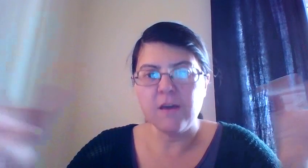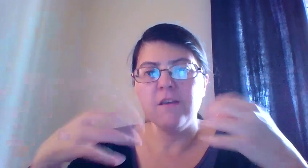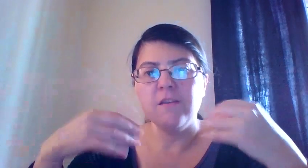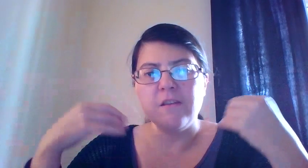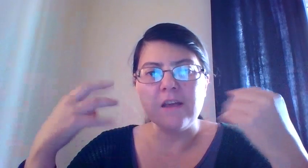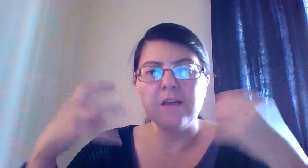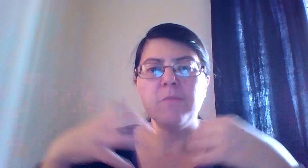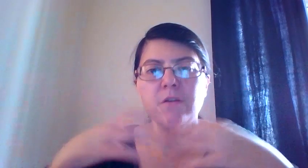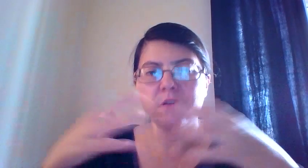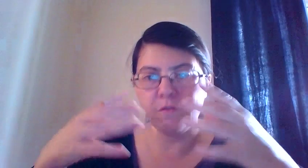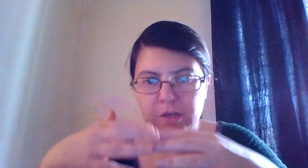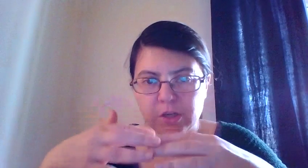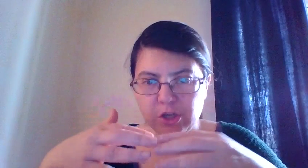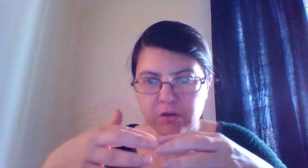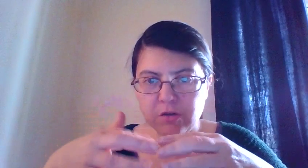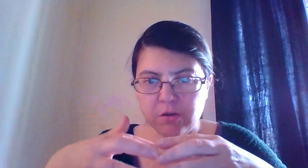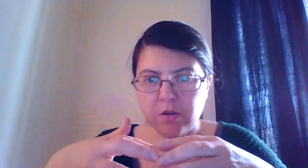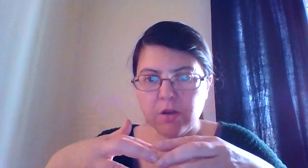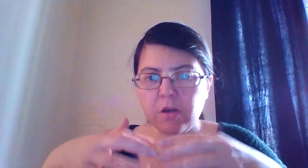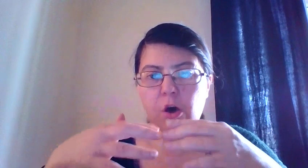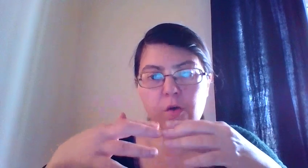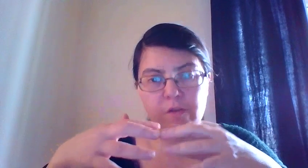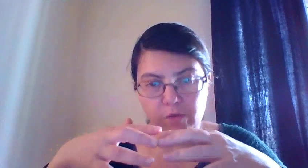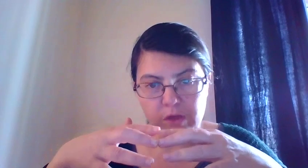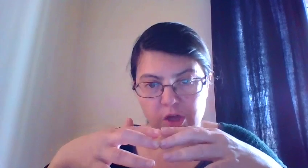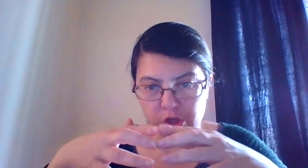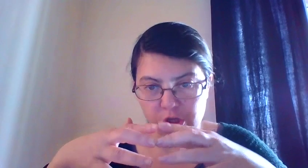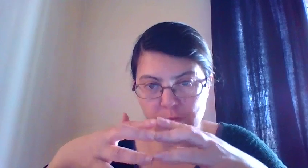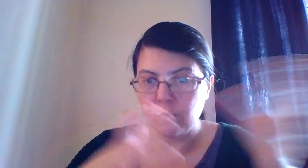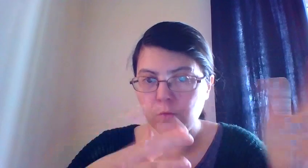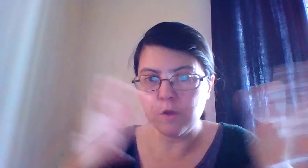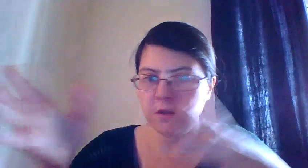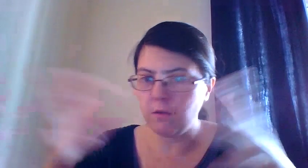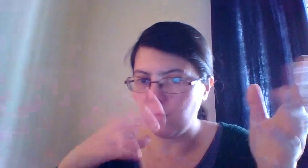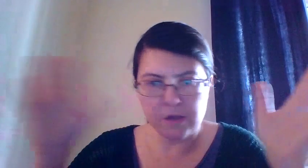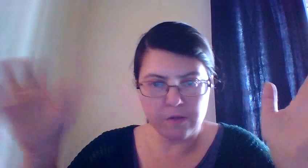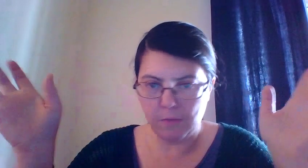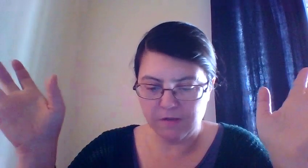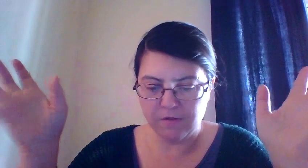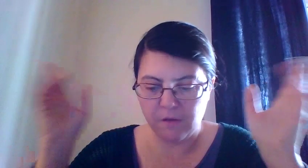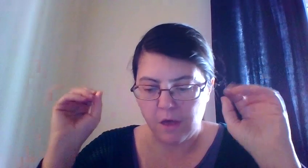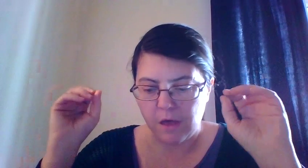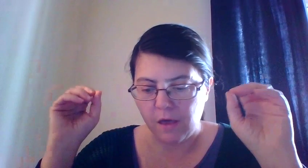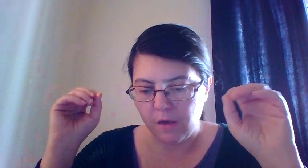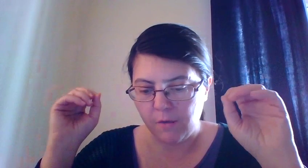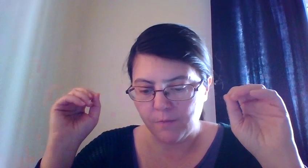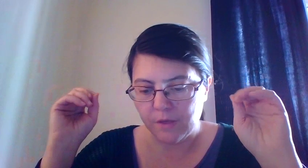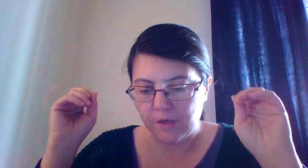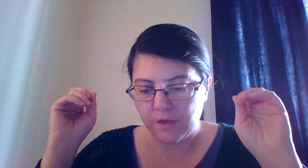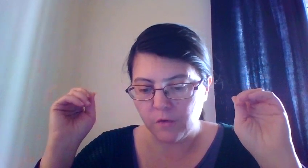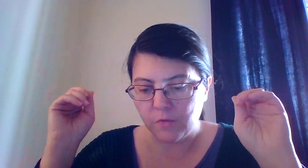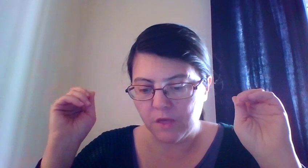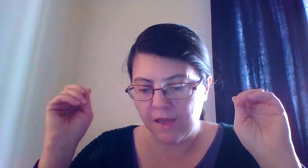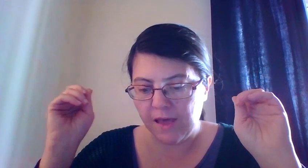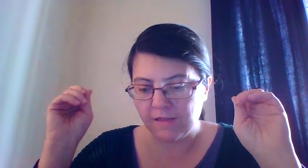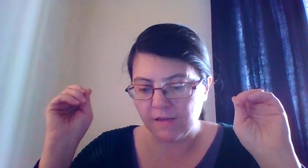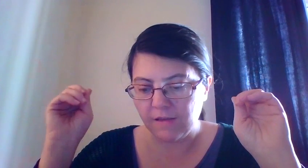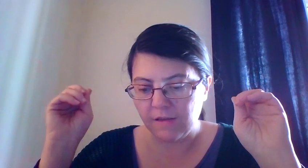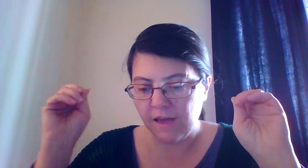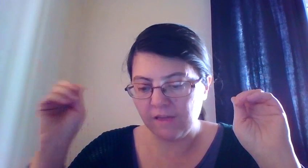There's like a bigger definition of this relationship. It could be either way. It depends. It could be that it has